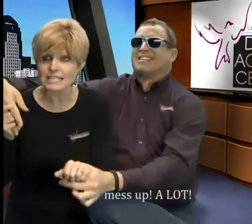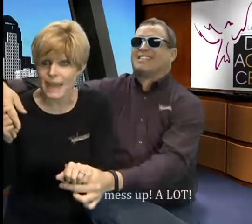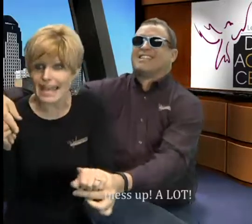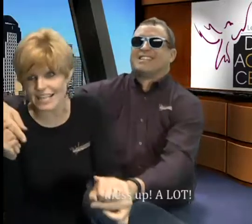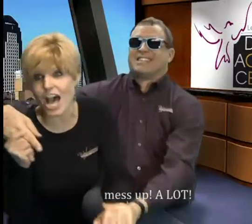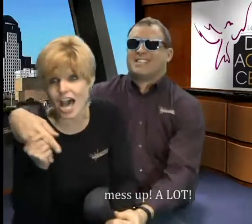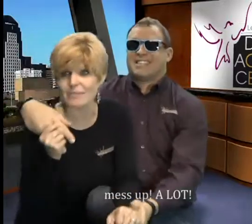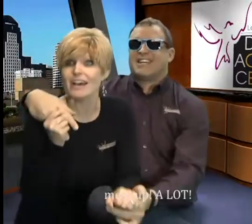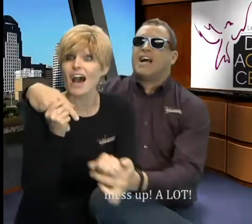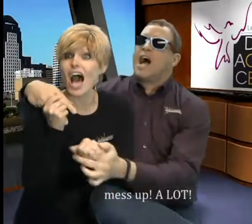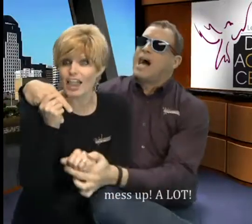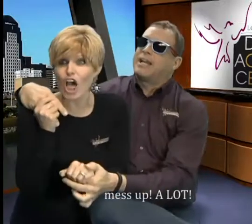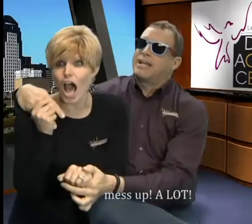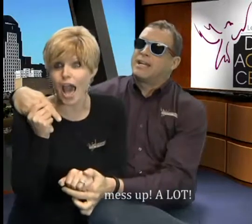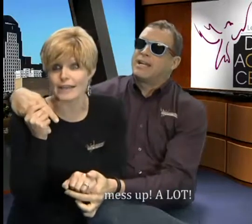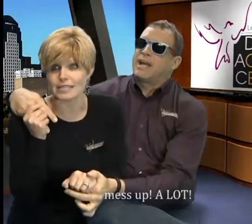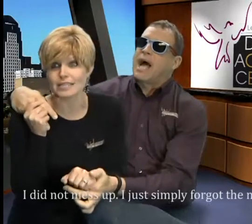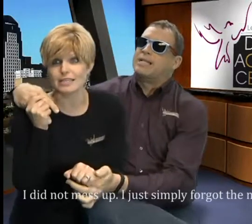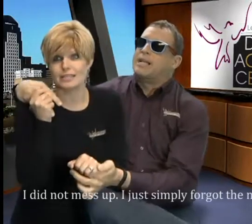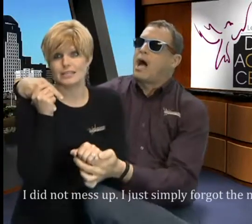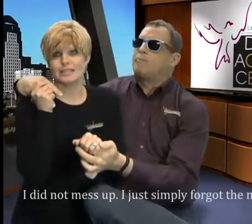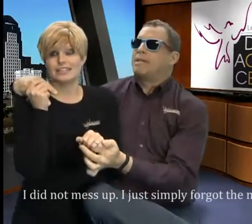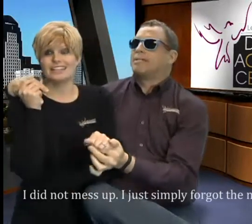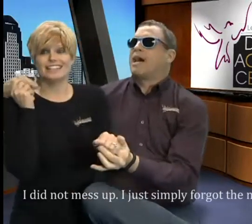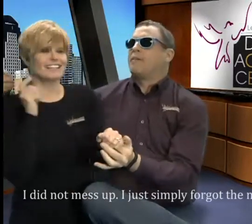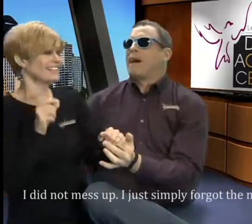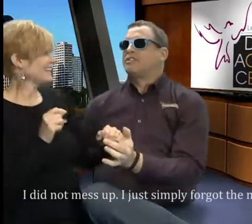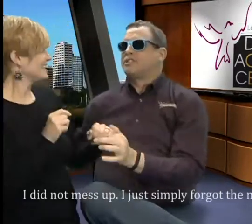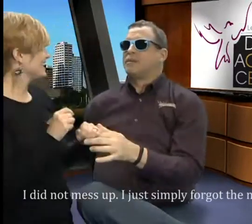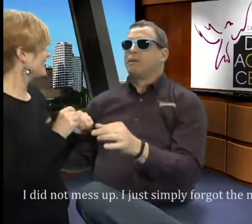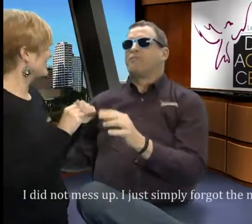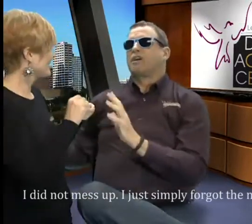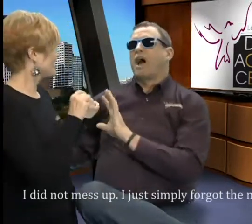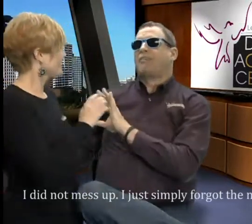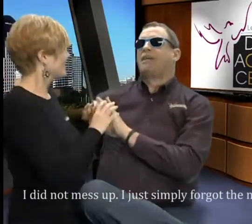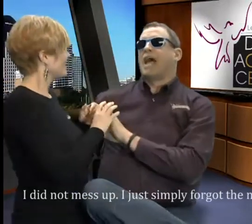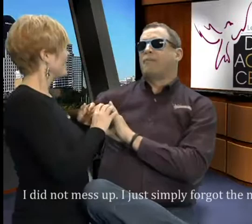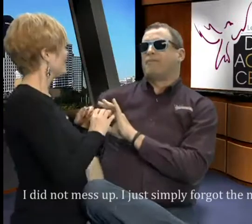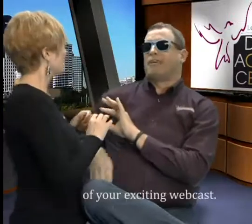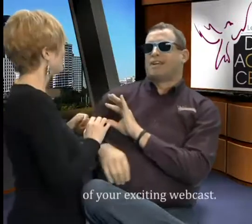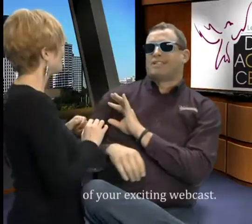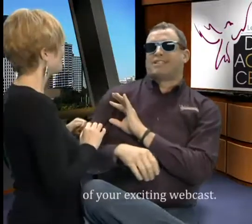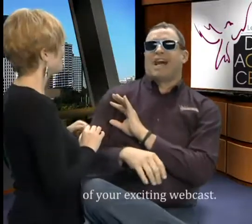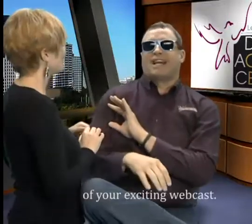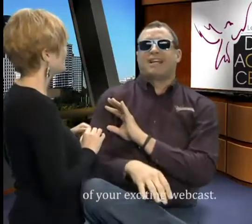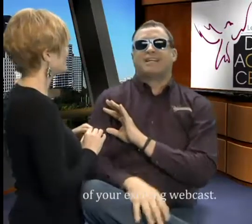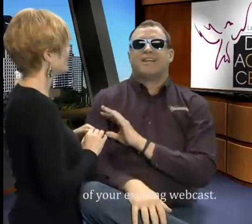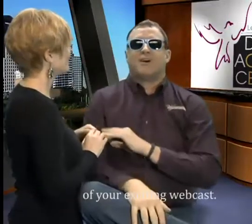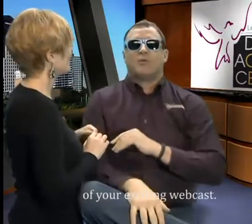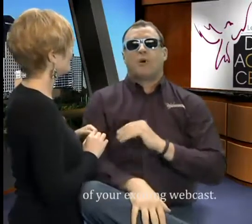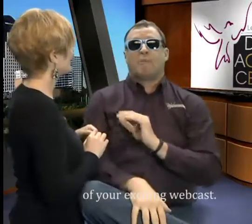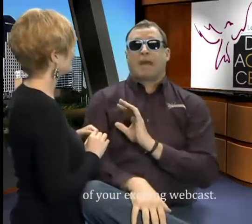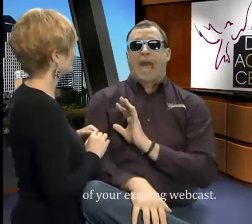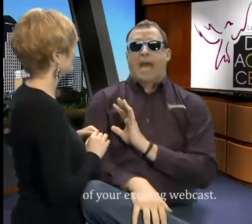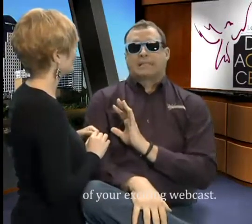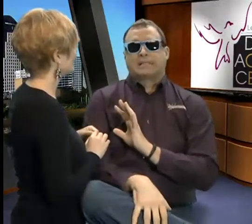mess up a lot. I did not mess up, I just simply forgot the name of your exciting webcast.